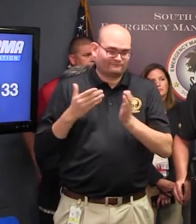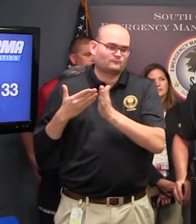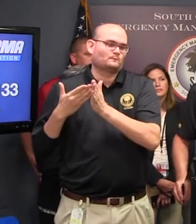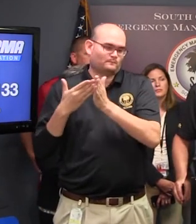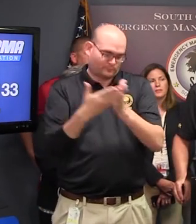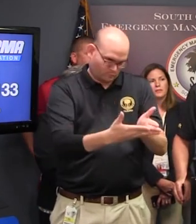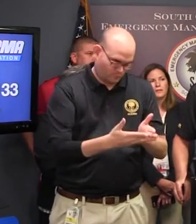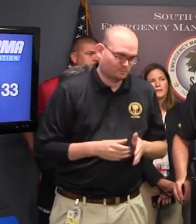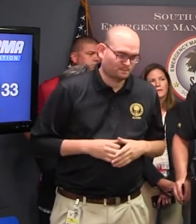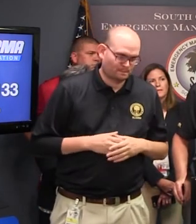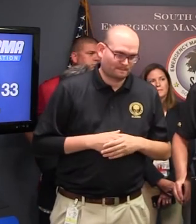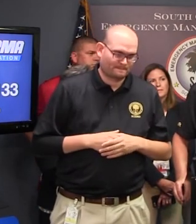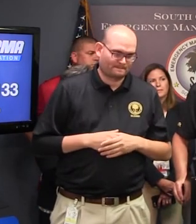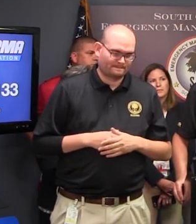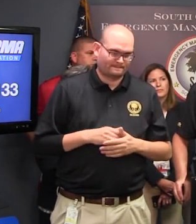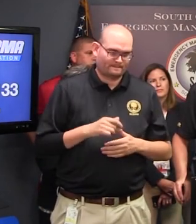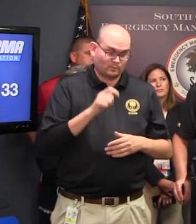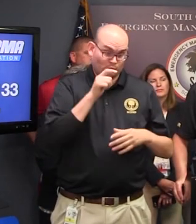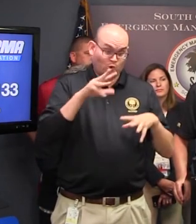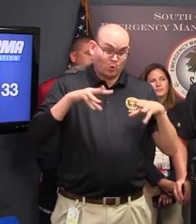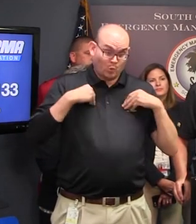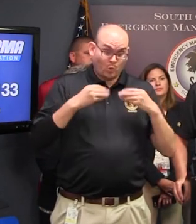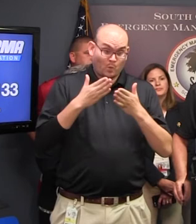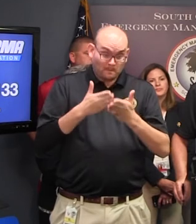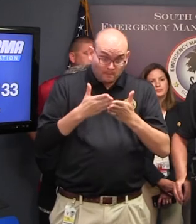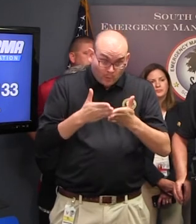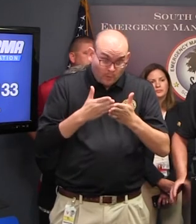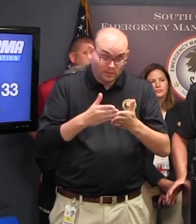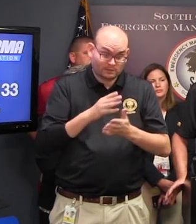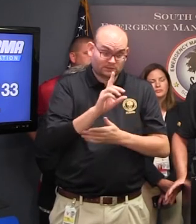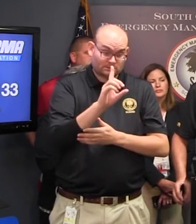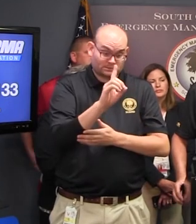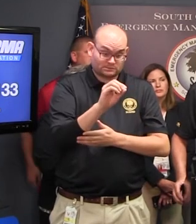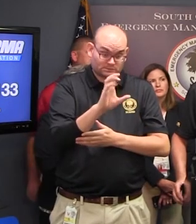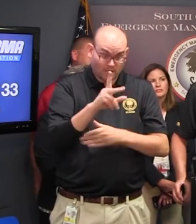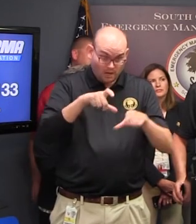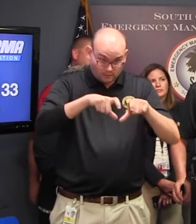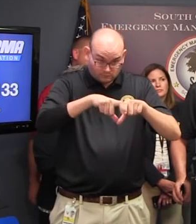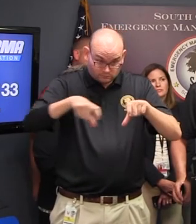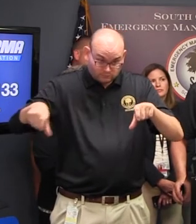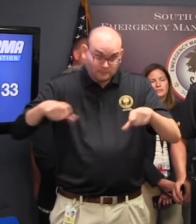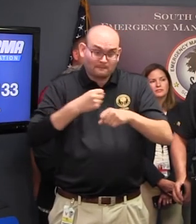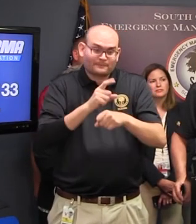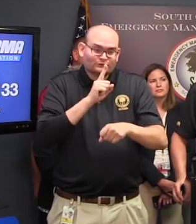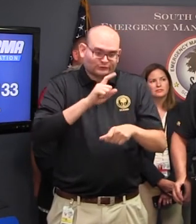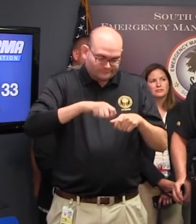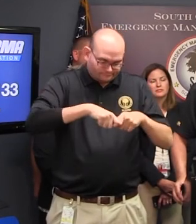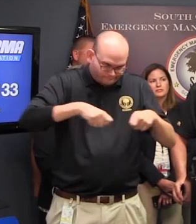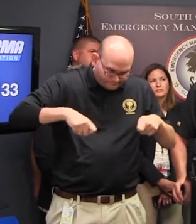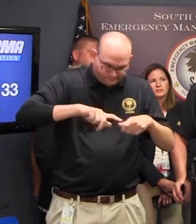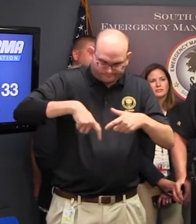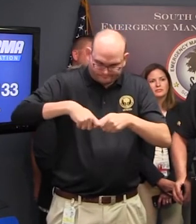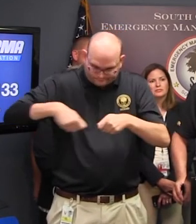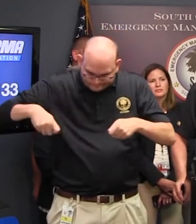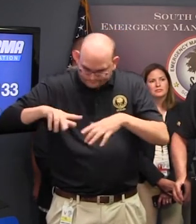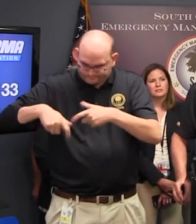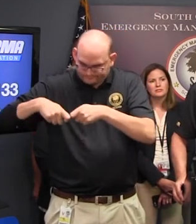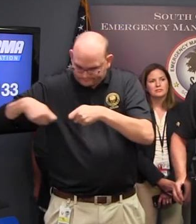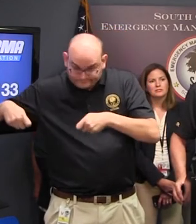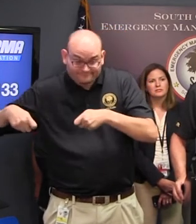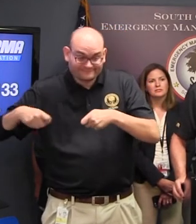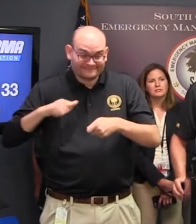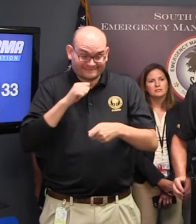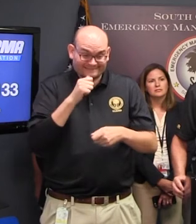owners along the coast to secure their boats They should remove their boats from water now before we have storm